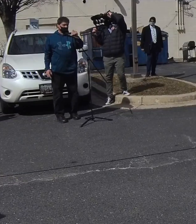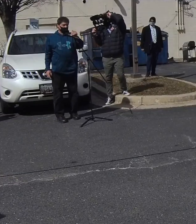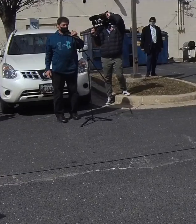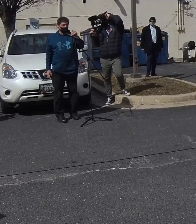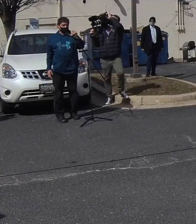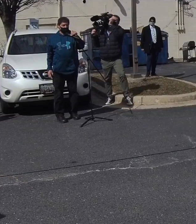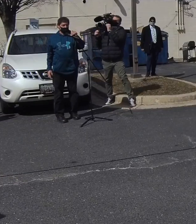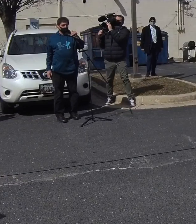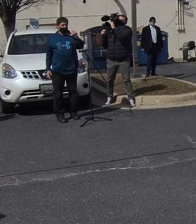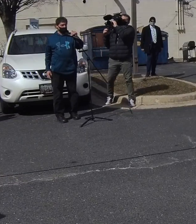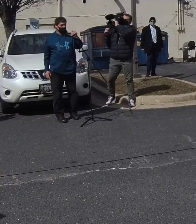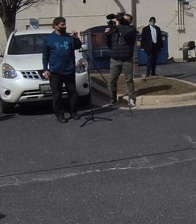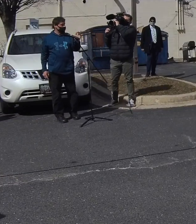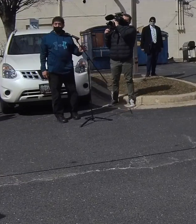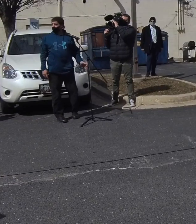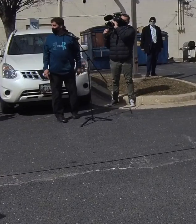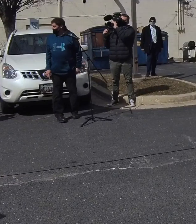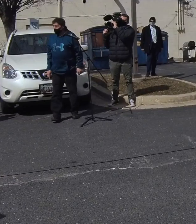First.